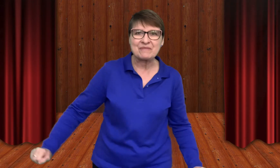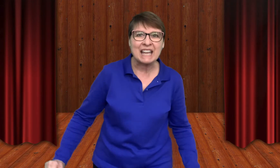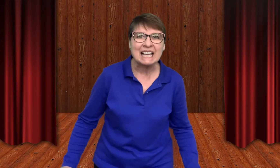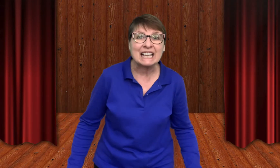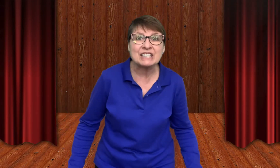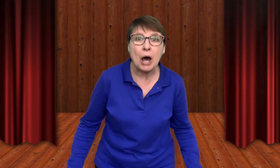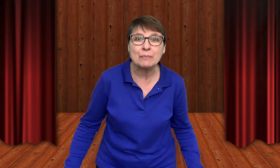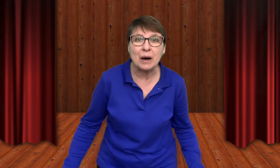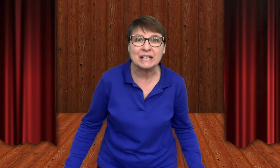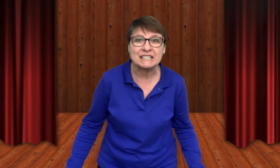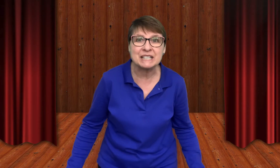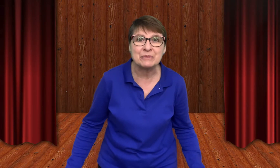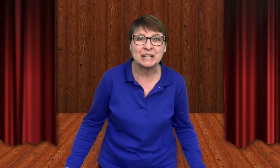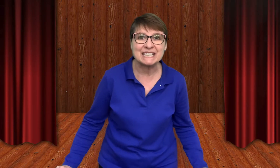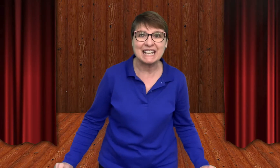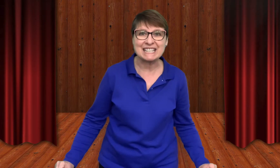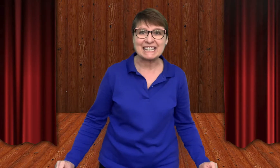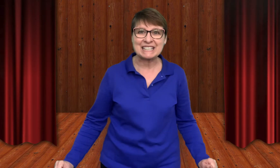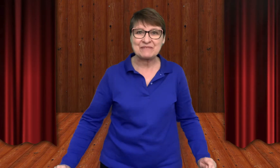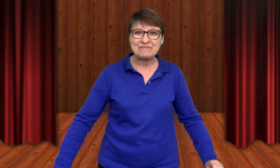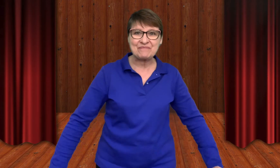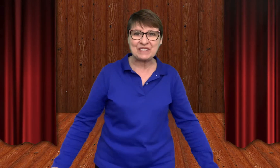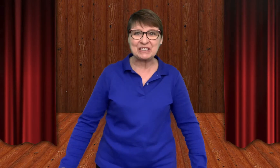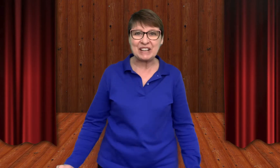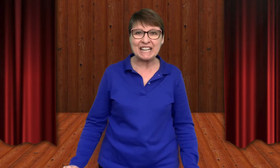Let's hop on and see where it takes us. Are you ready?